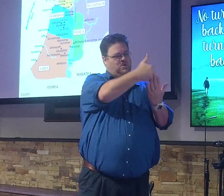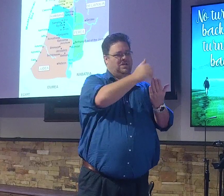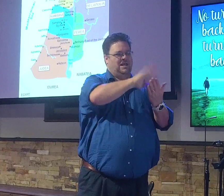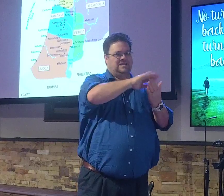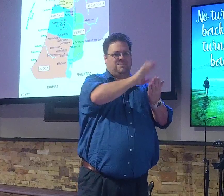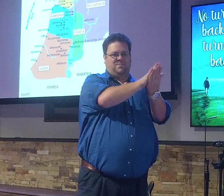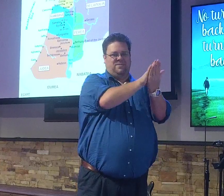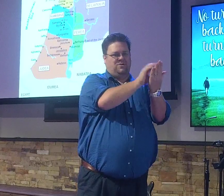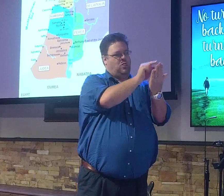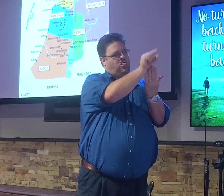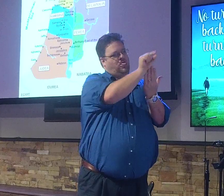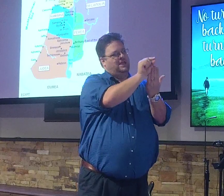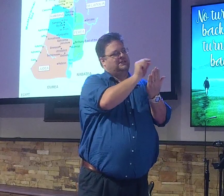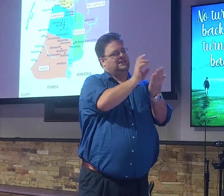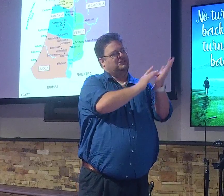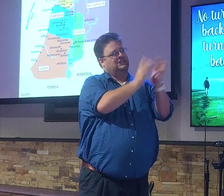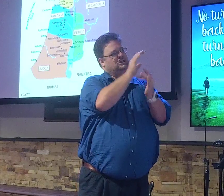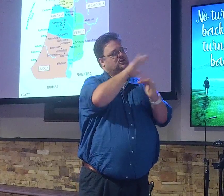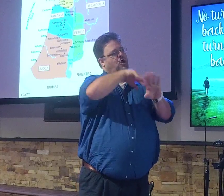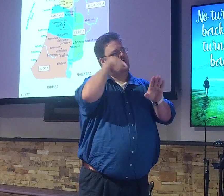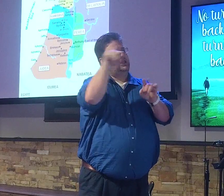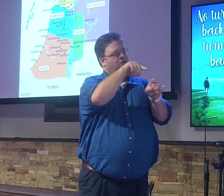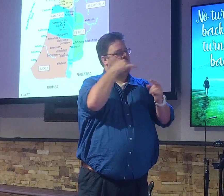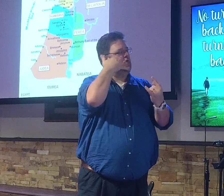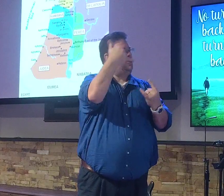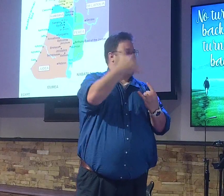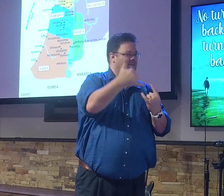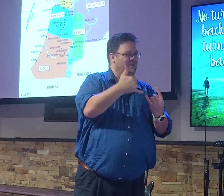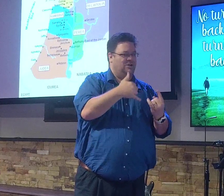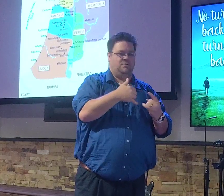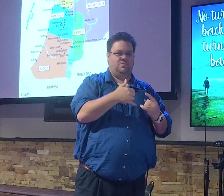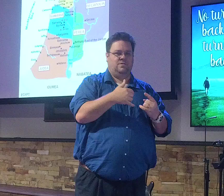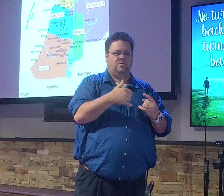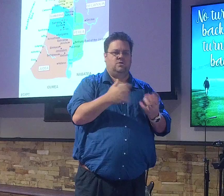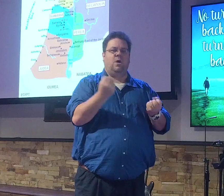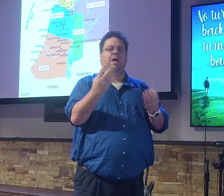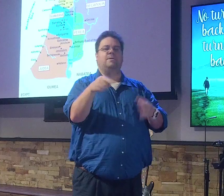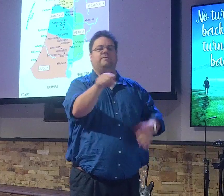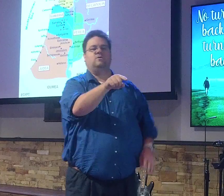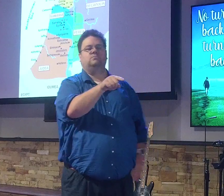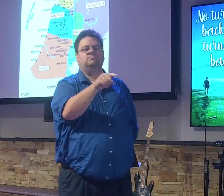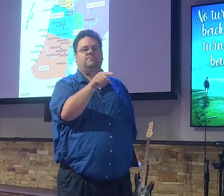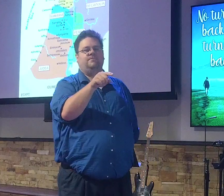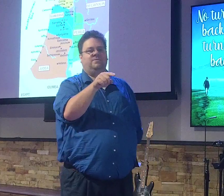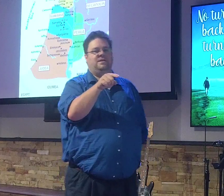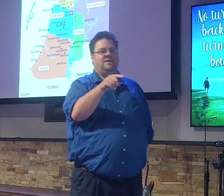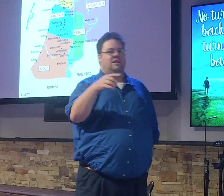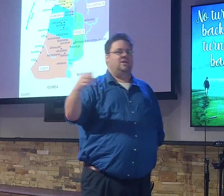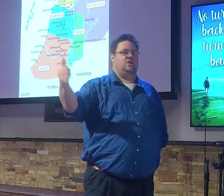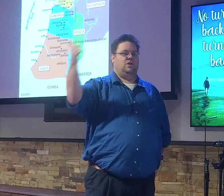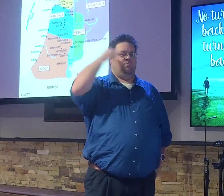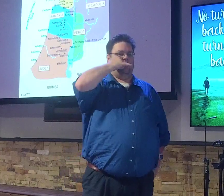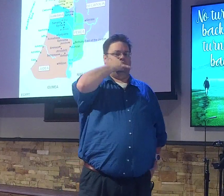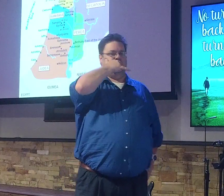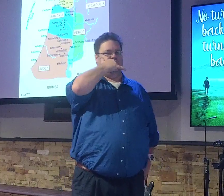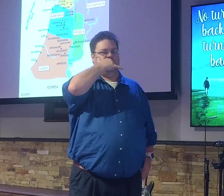Jesus is calling. Hey, how many of you guys would be honest with me? How many of you have ever gotten a phone call on your cell phone and didn't